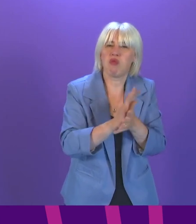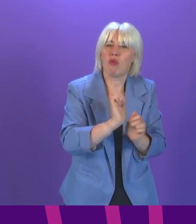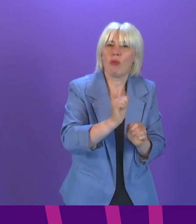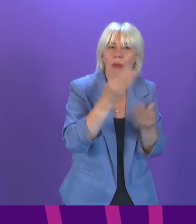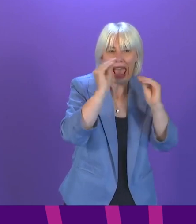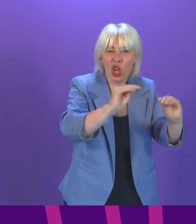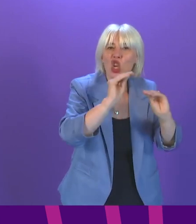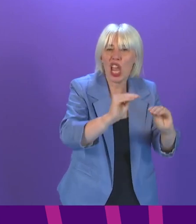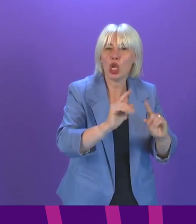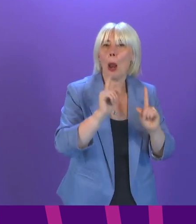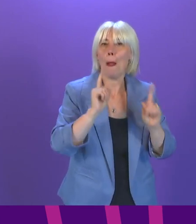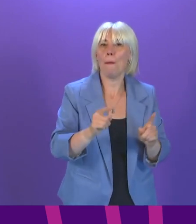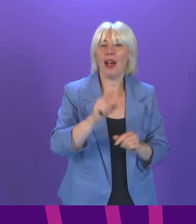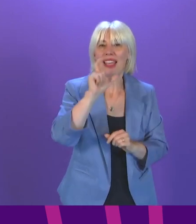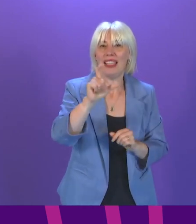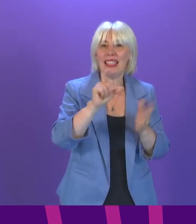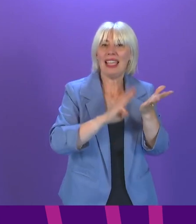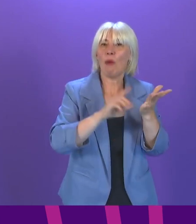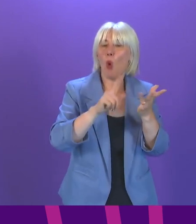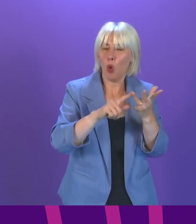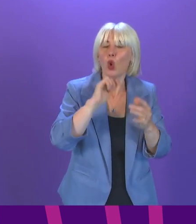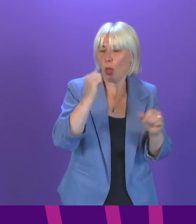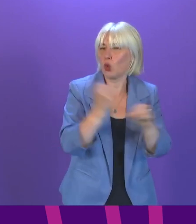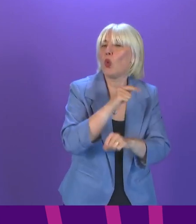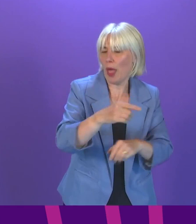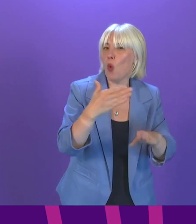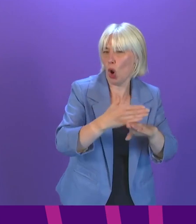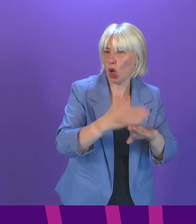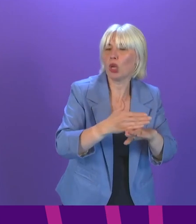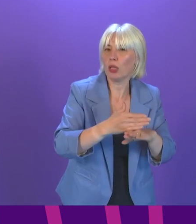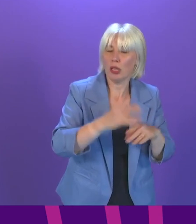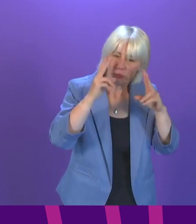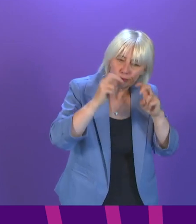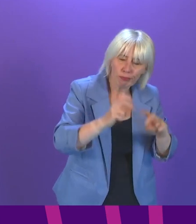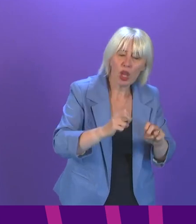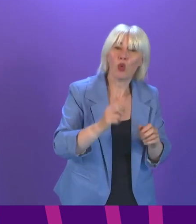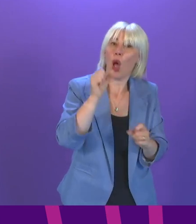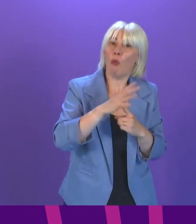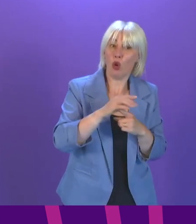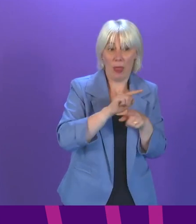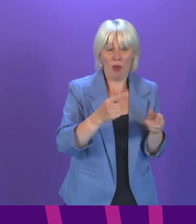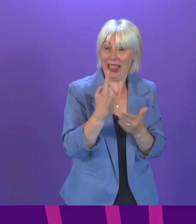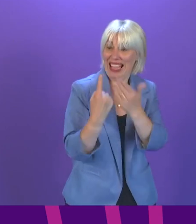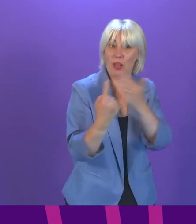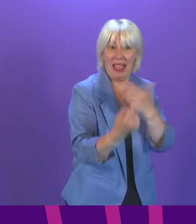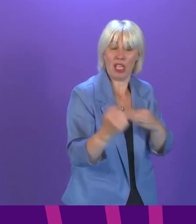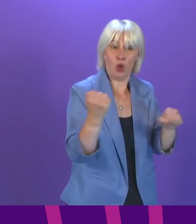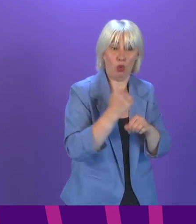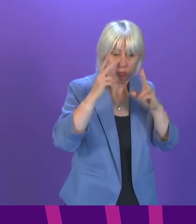but that work has been undertaken by the CMOs, and it is important that they are allowed to do that work independently, taking